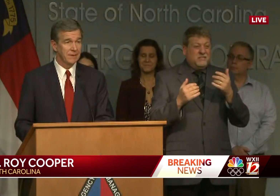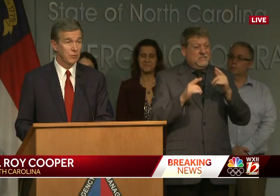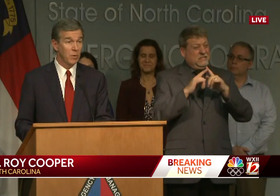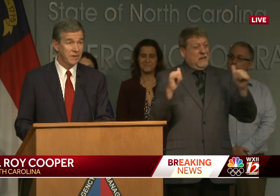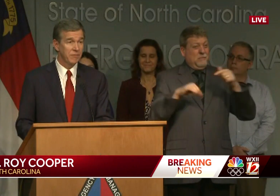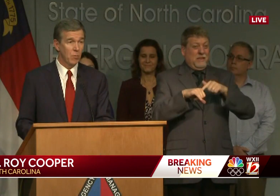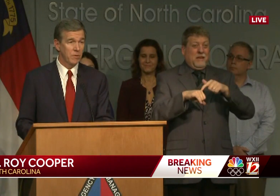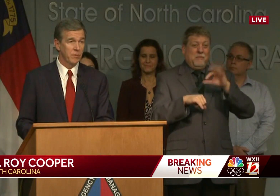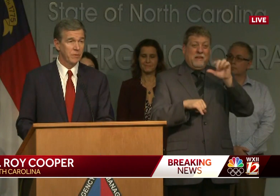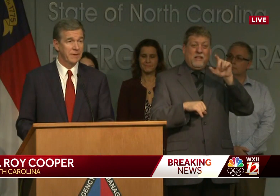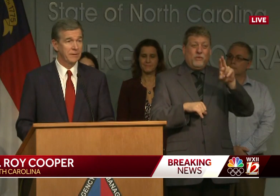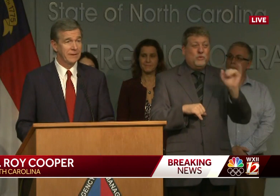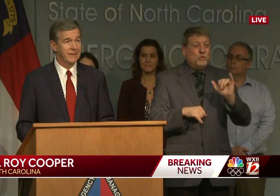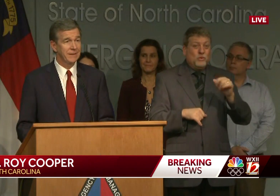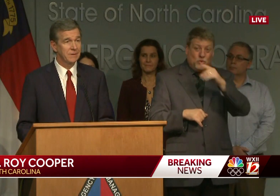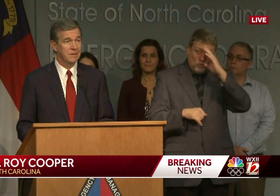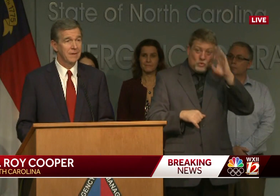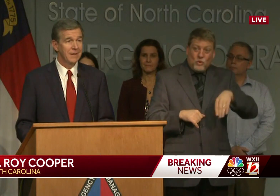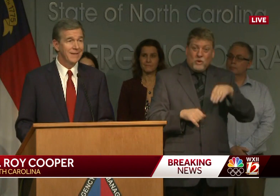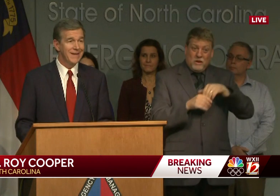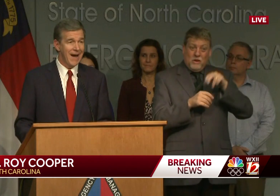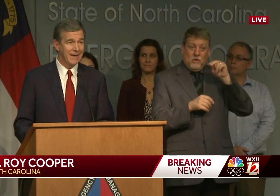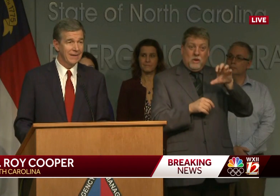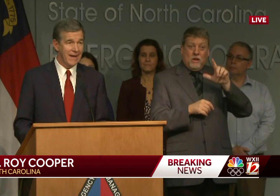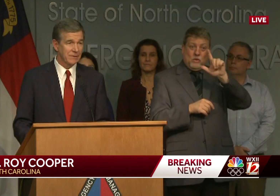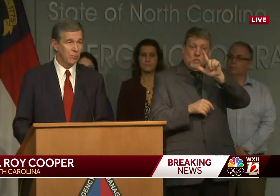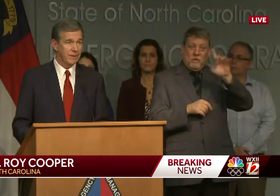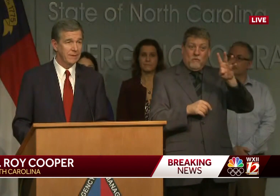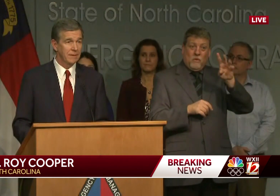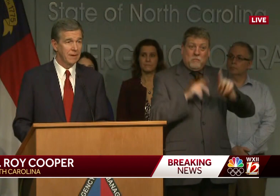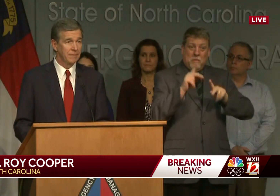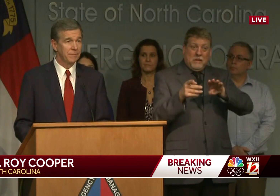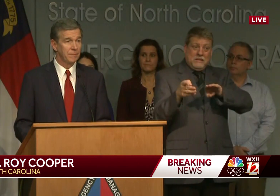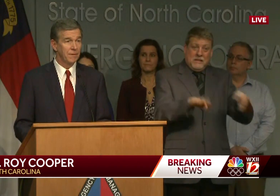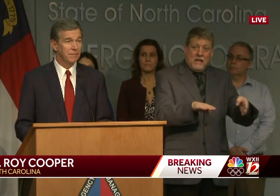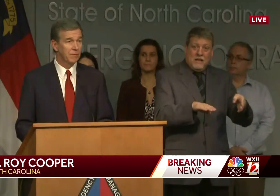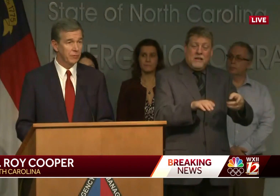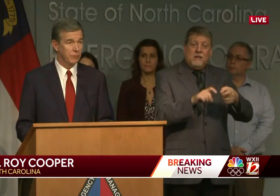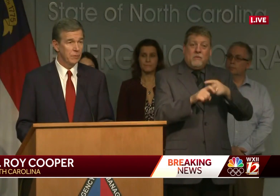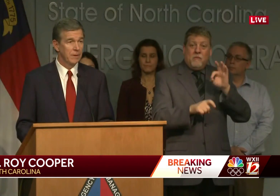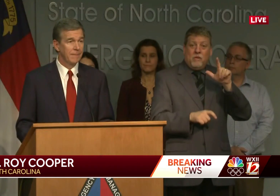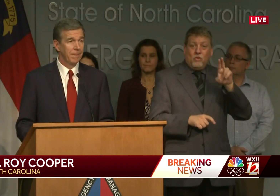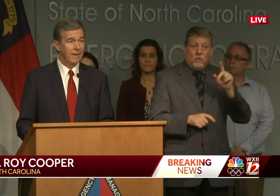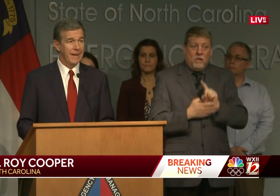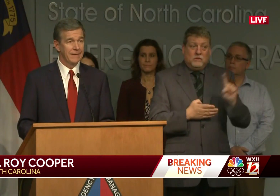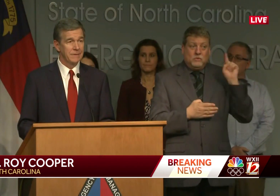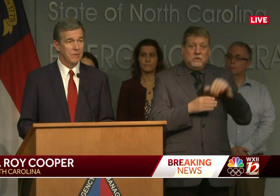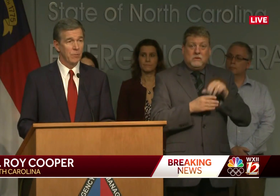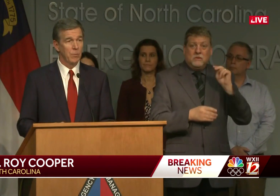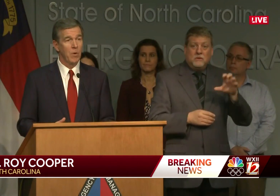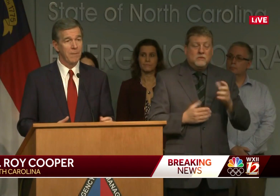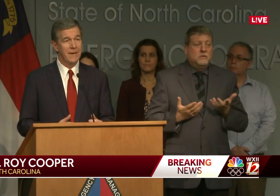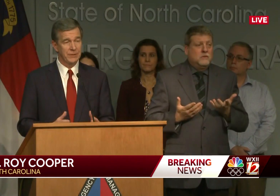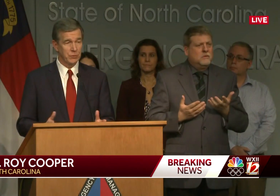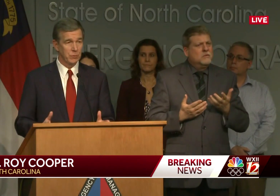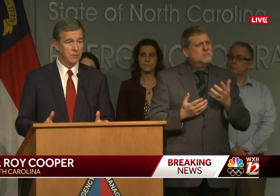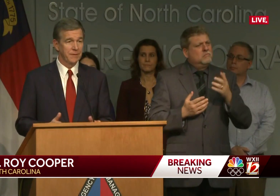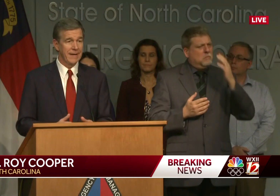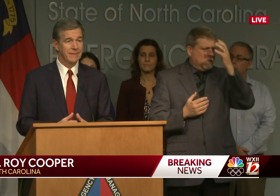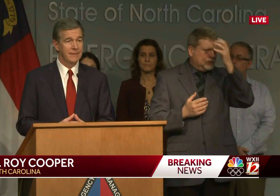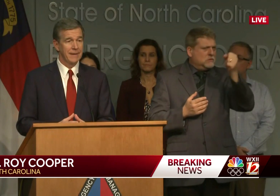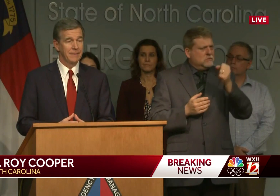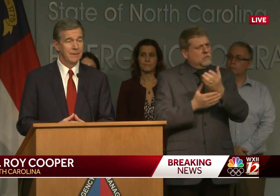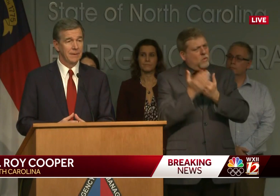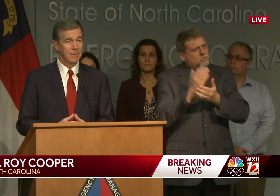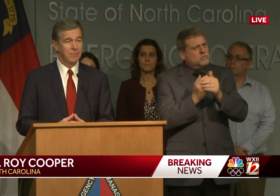season, and 24 North Carolinians died last week of the flu. And so we want to make sure